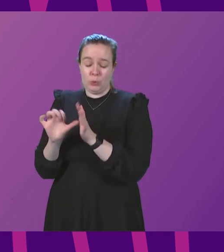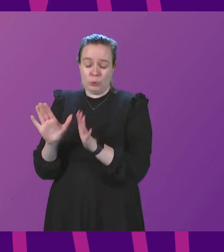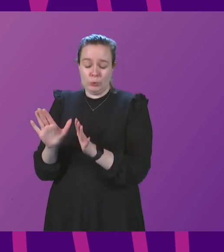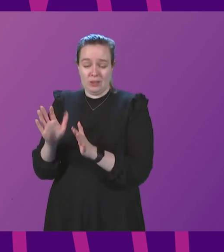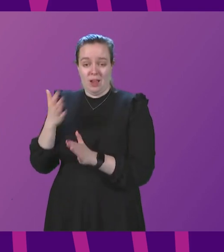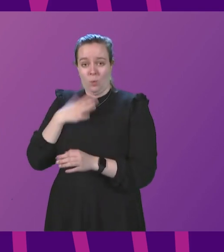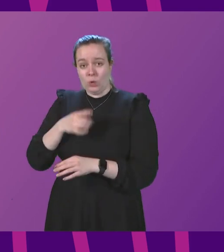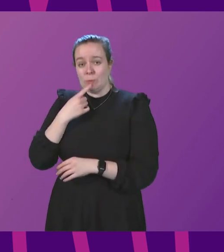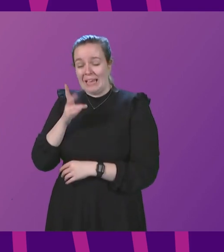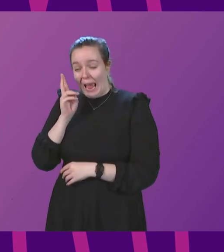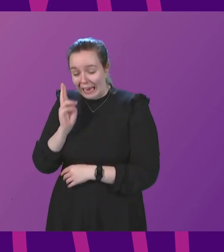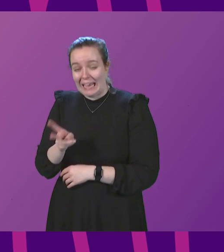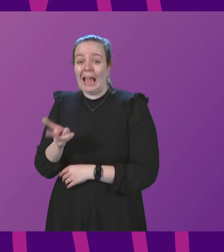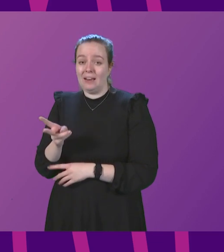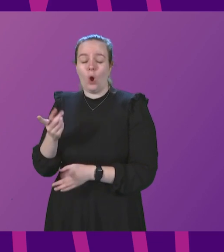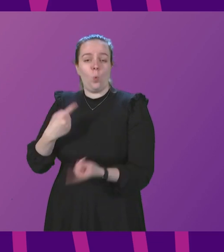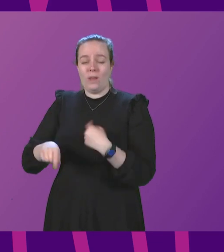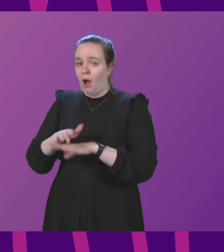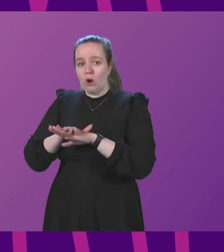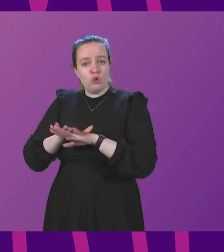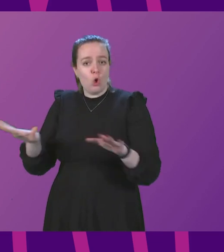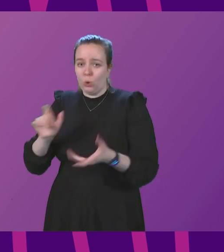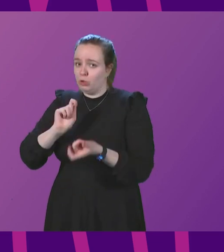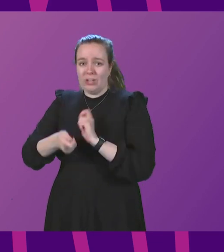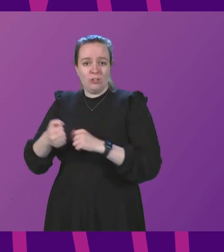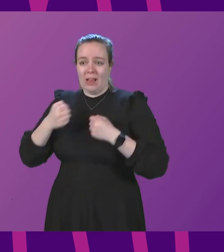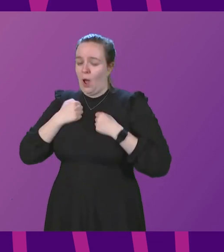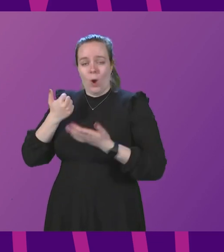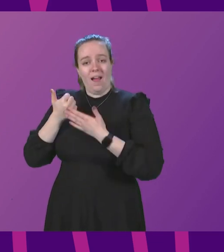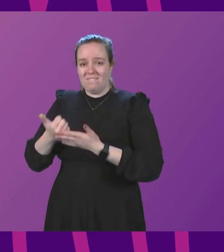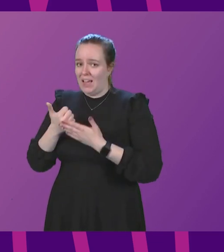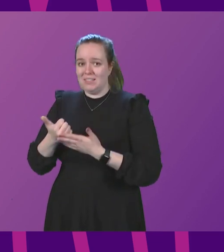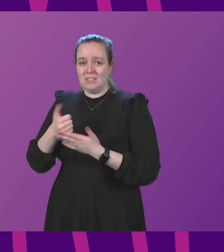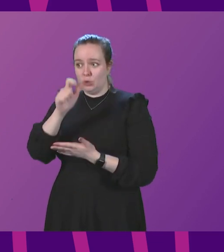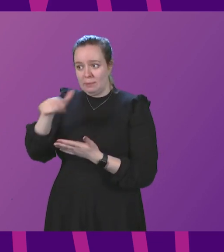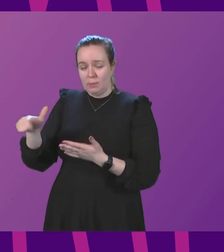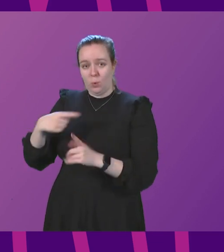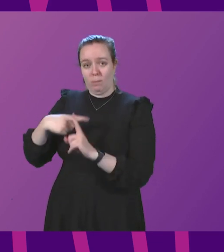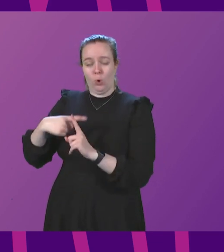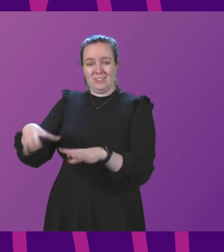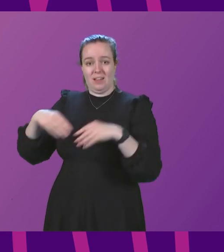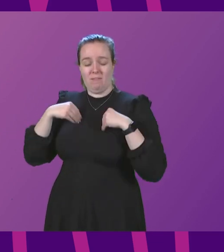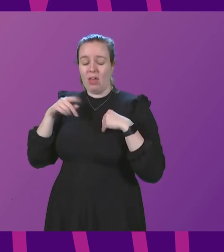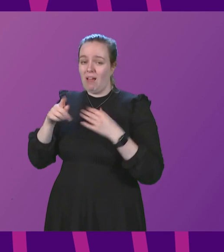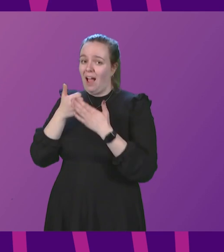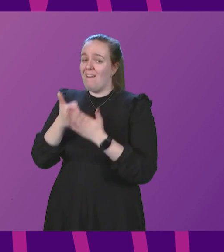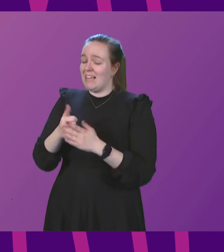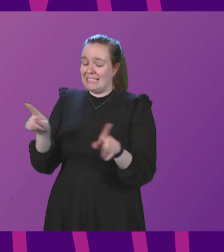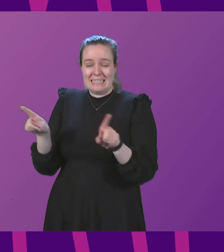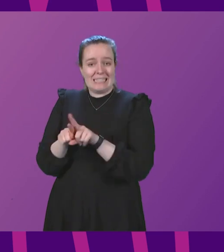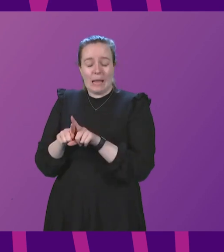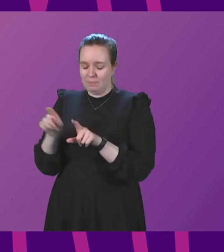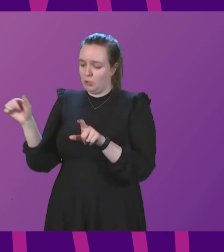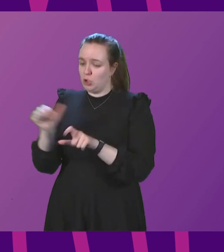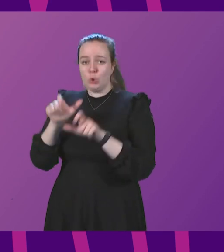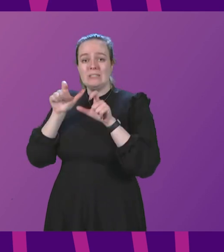let me stress again and emphasise that we are not changing our advice to people who test positive that advice remains that they should